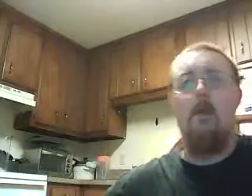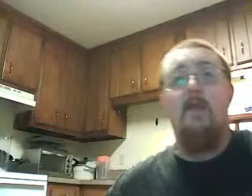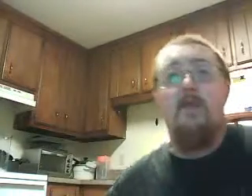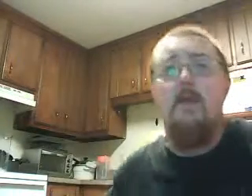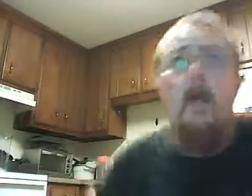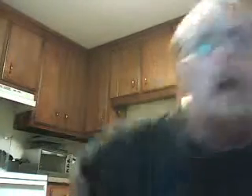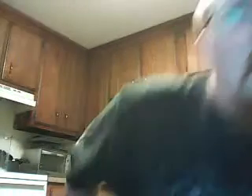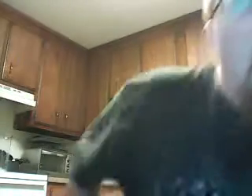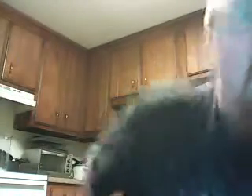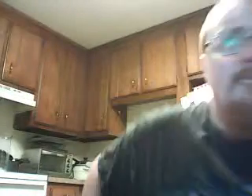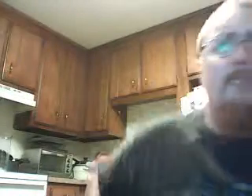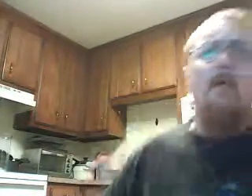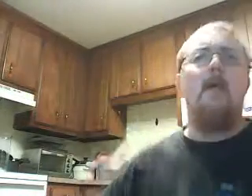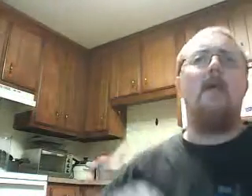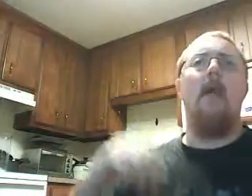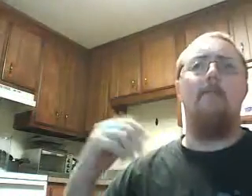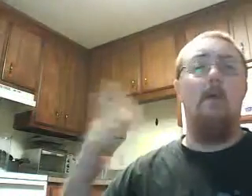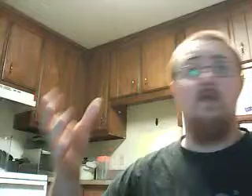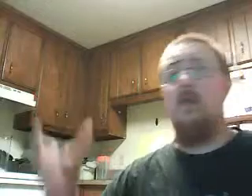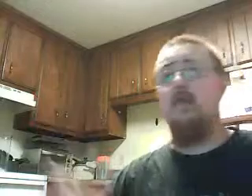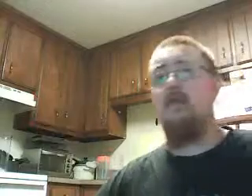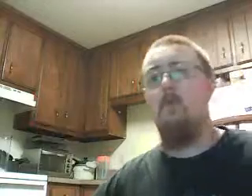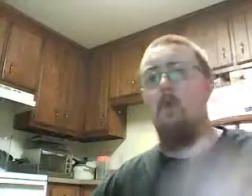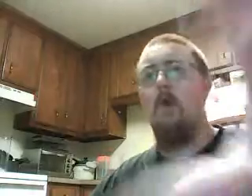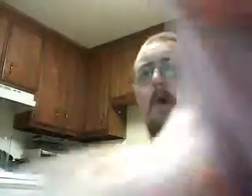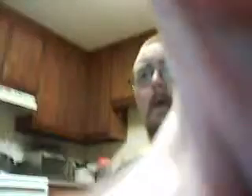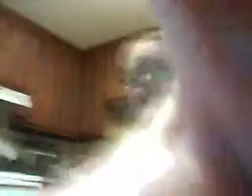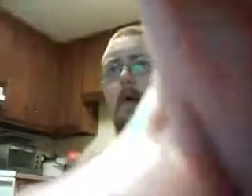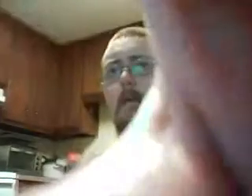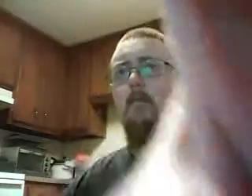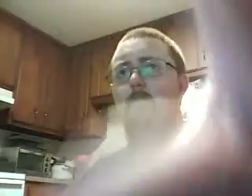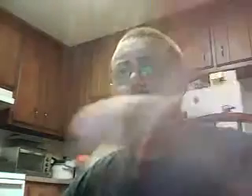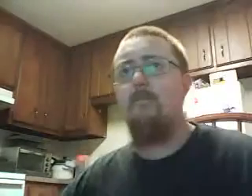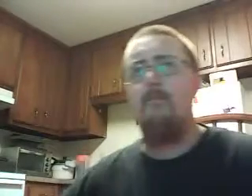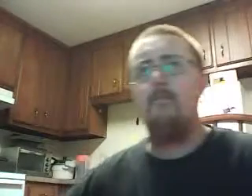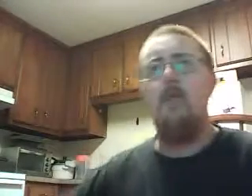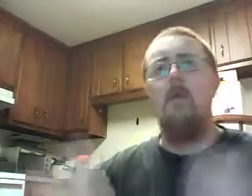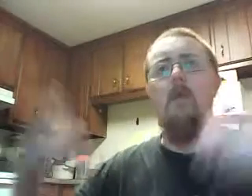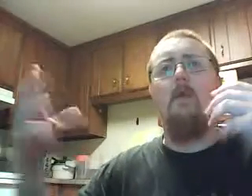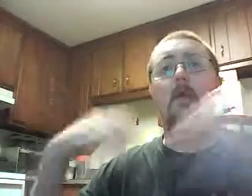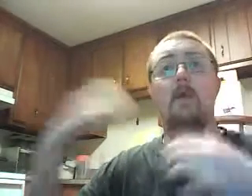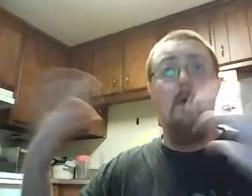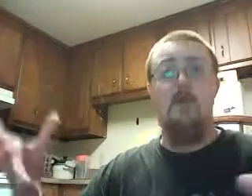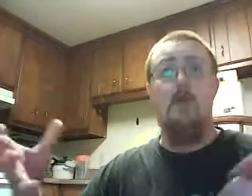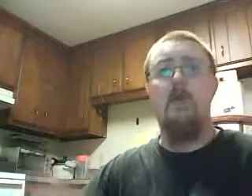going on with this. Um, but you can get bonus credits for, um, you're going to get bonus credits